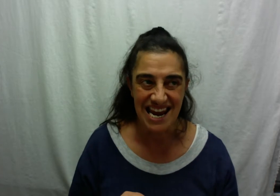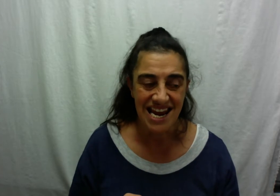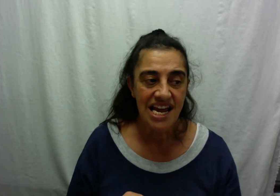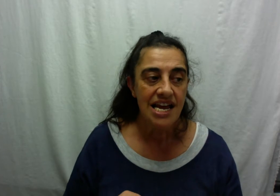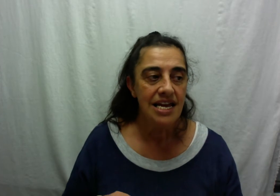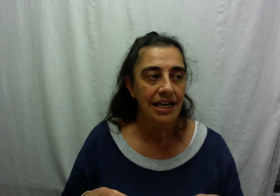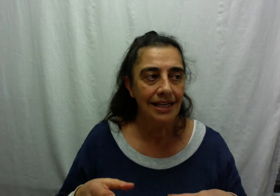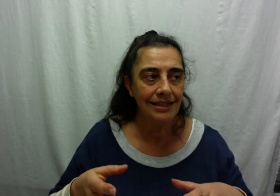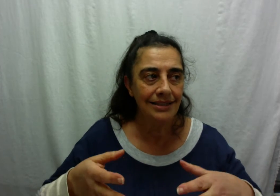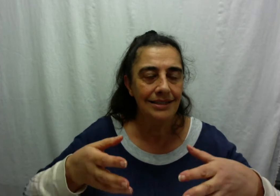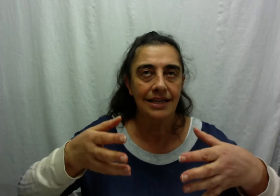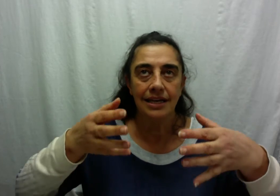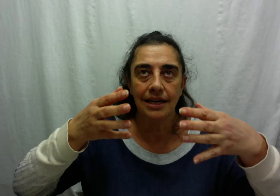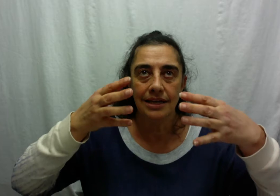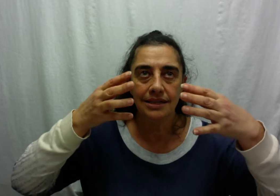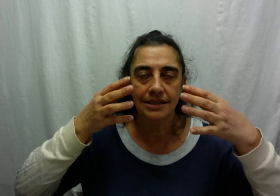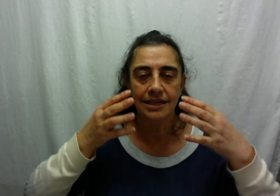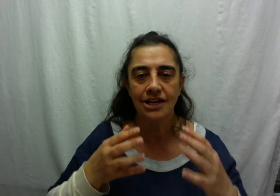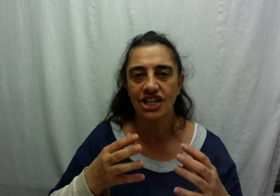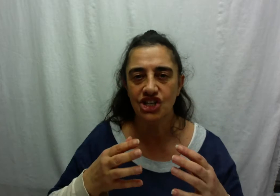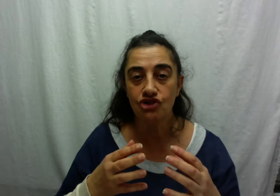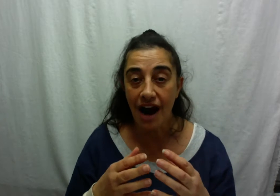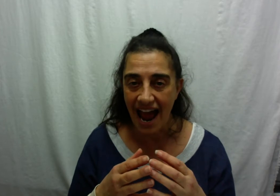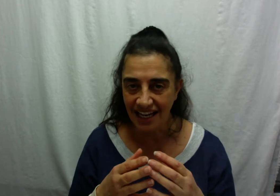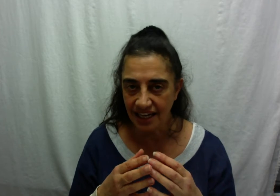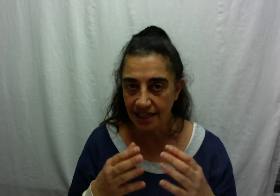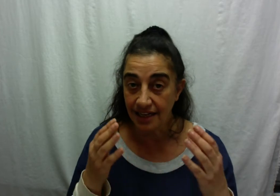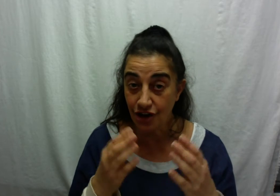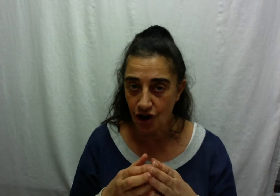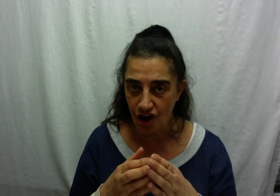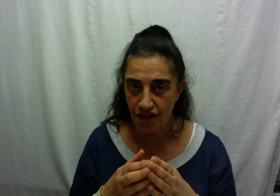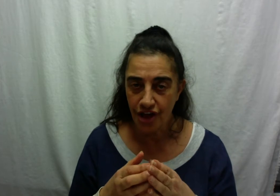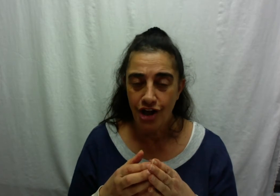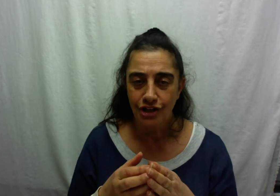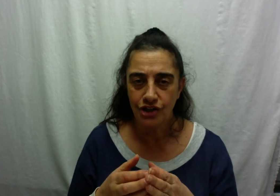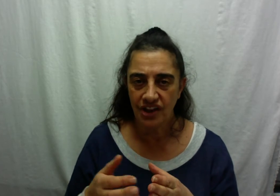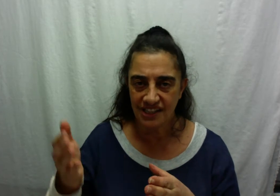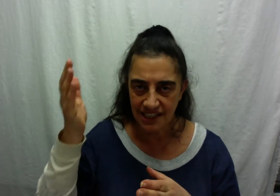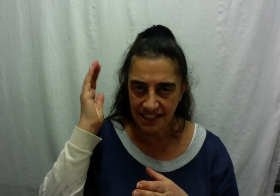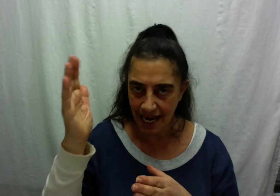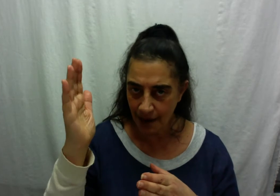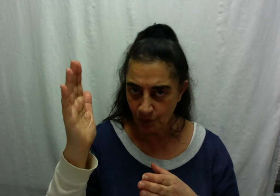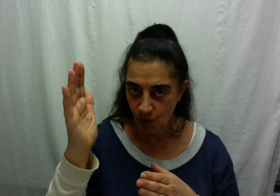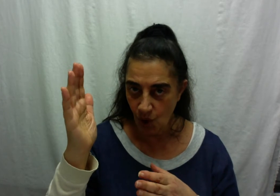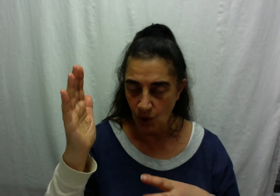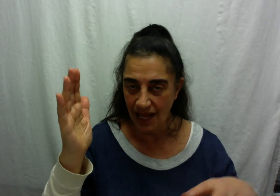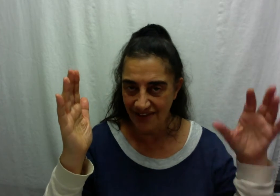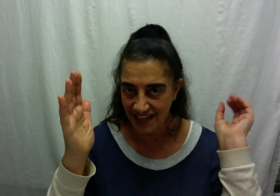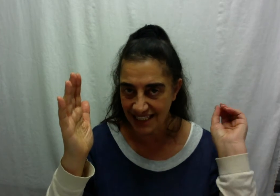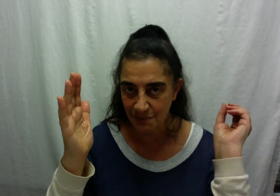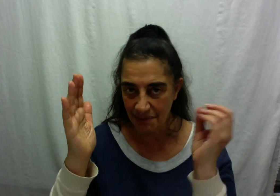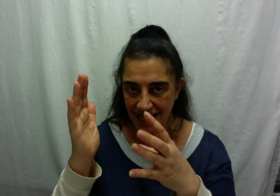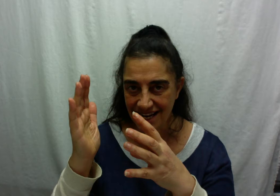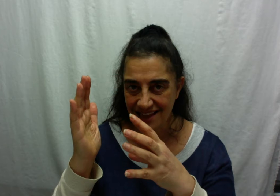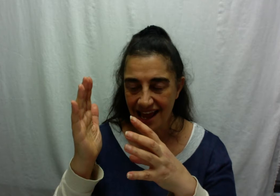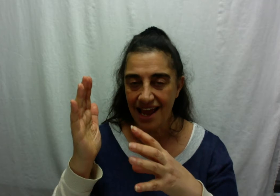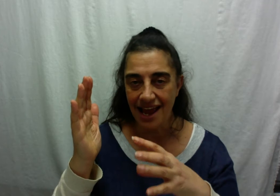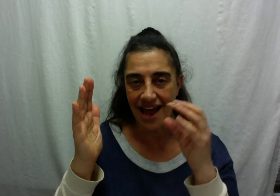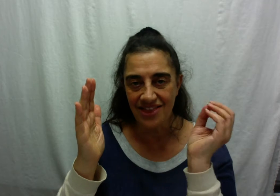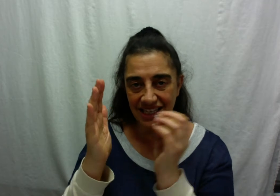is sitting on a dragon the earth so there's a damn wall and there's money there and the